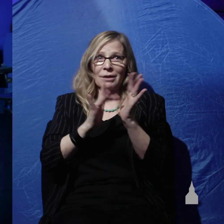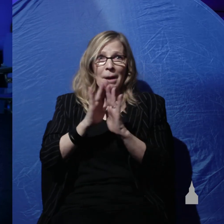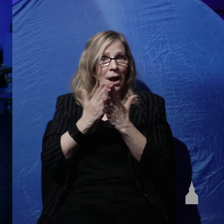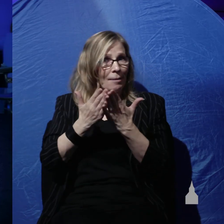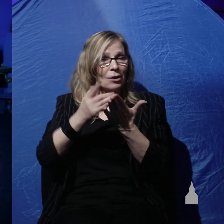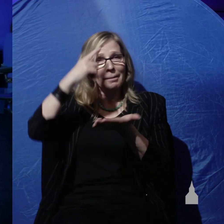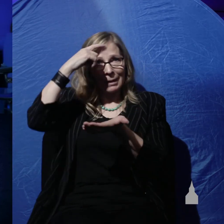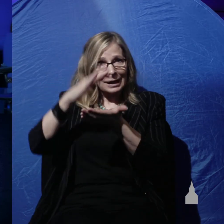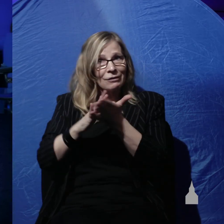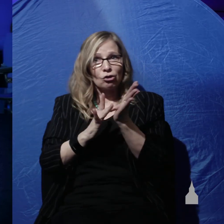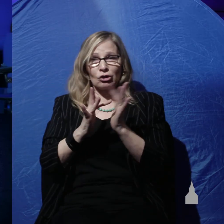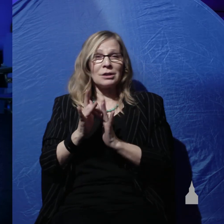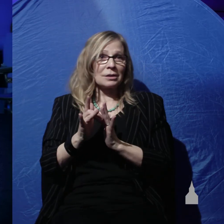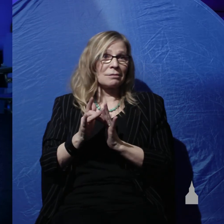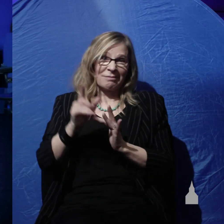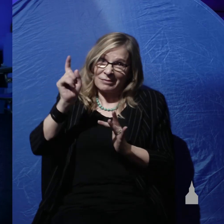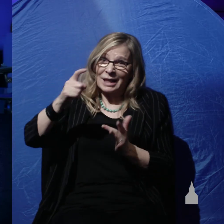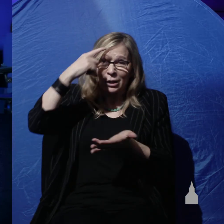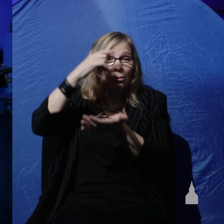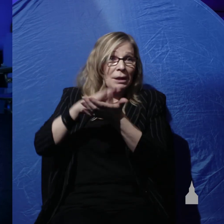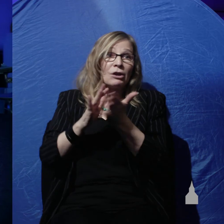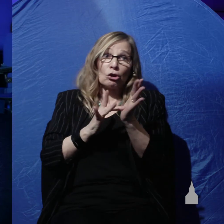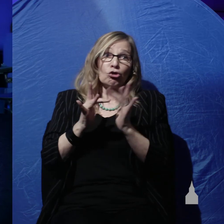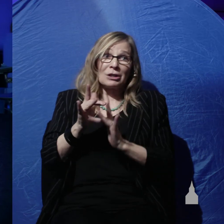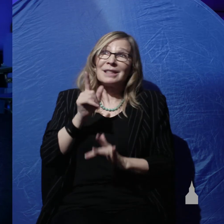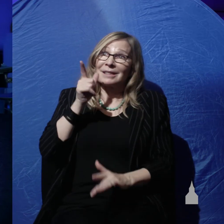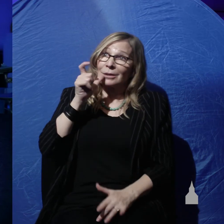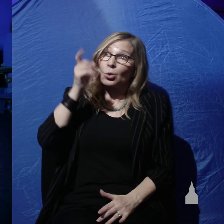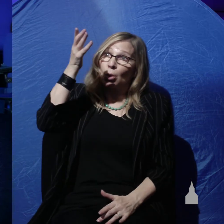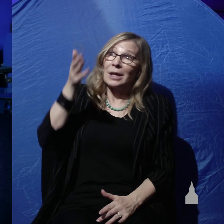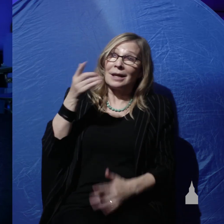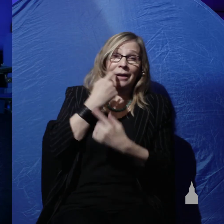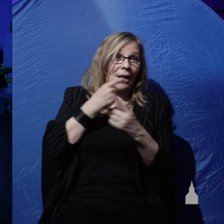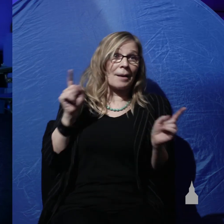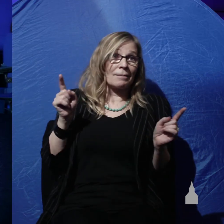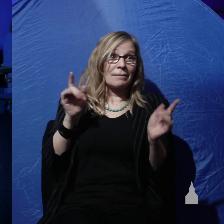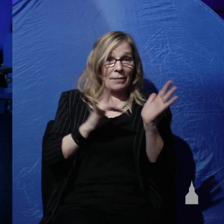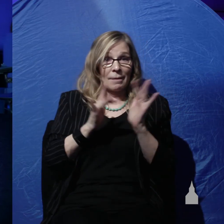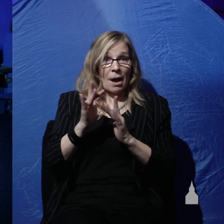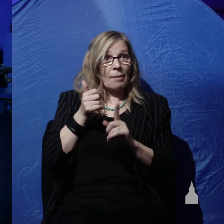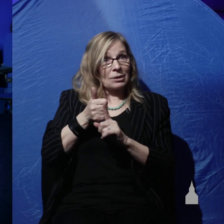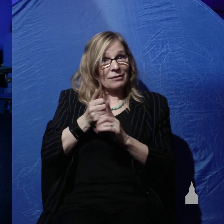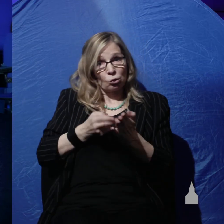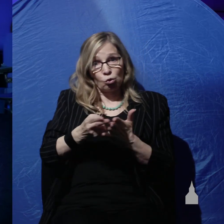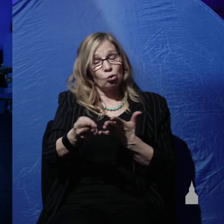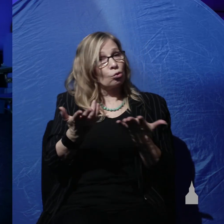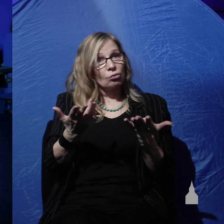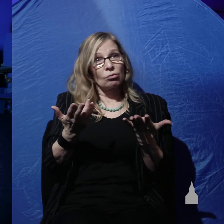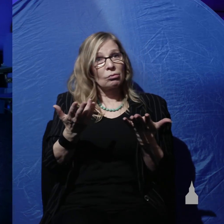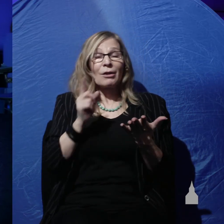they do need to believe because Jesus is who he claimed to be and the Bible is true and there is a day of judgment coming